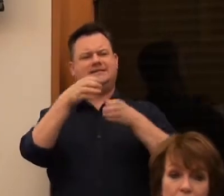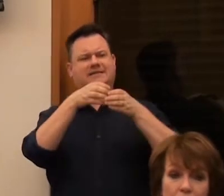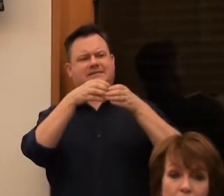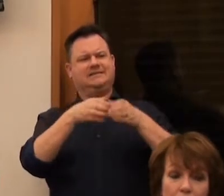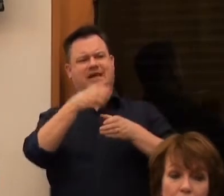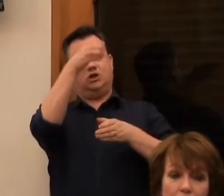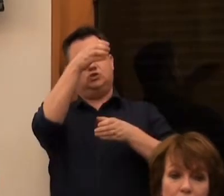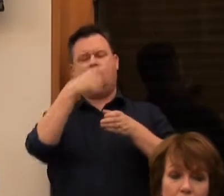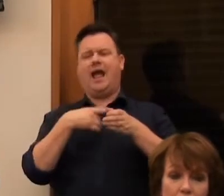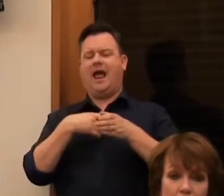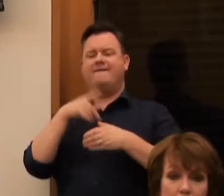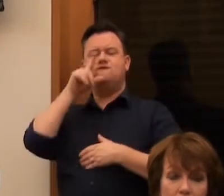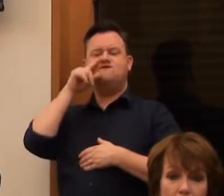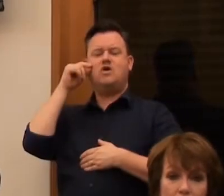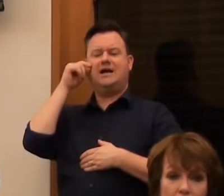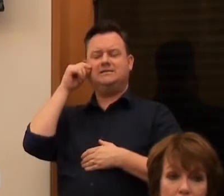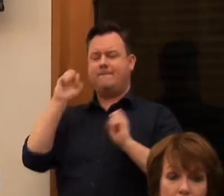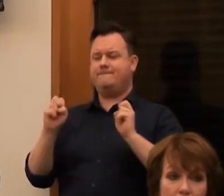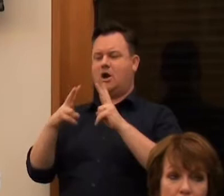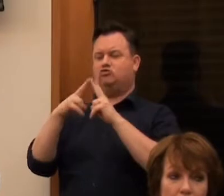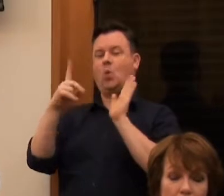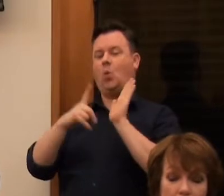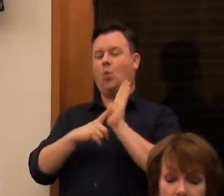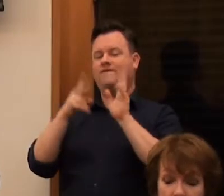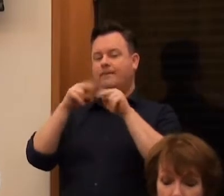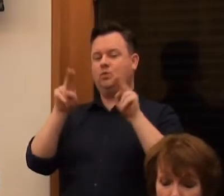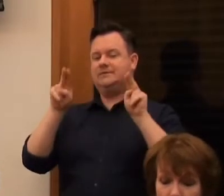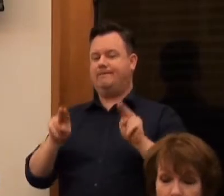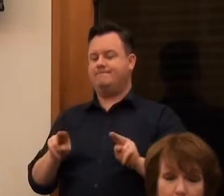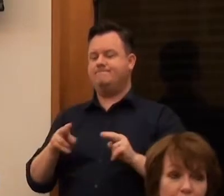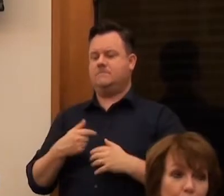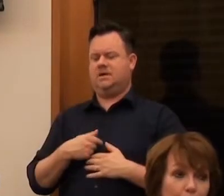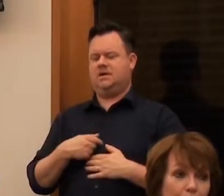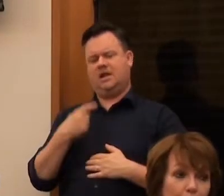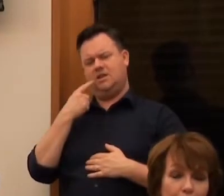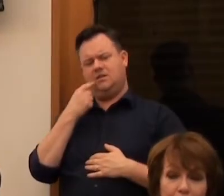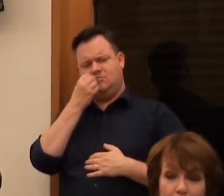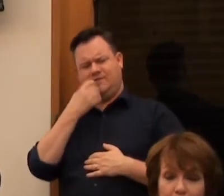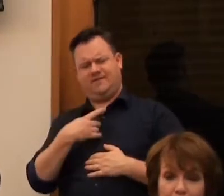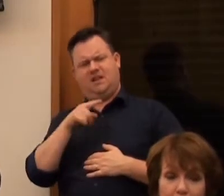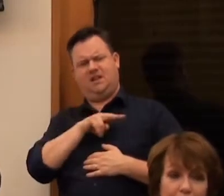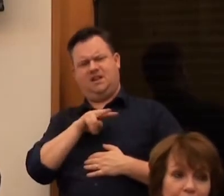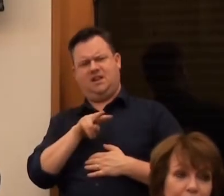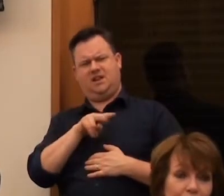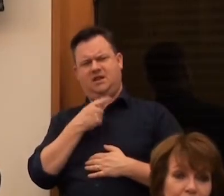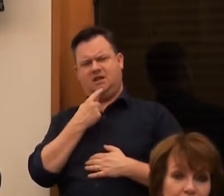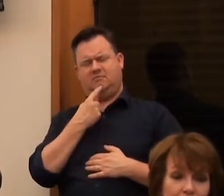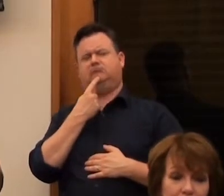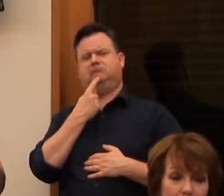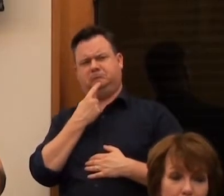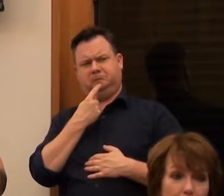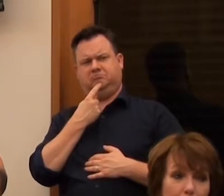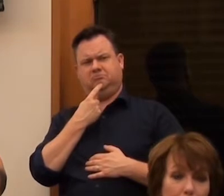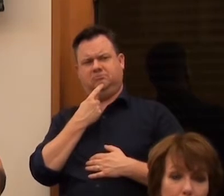And in the Louvre Museum and everyone was saying, oh they're so beautiful, such beautiful. And I kind of thought, well wait a second, if someone whose real